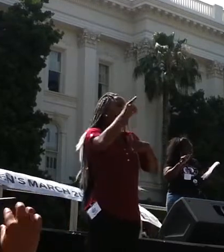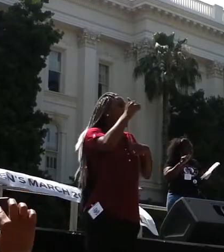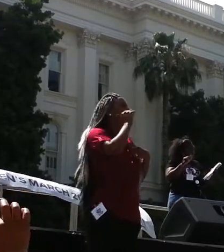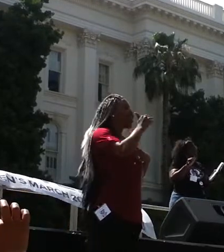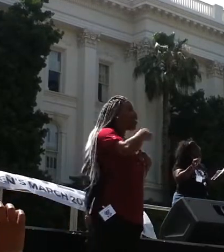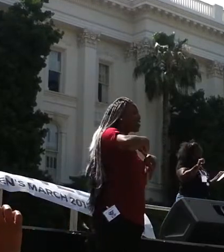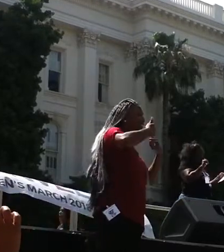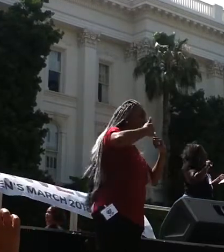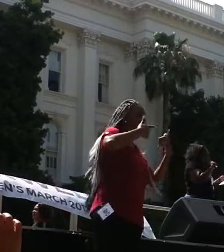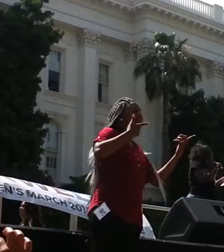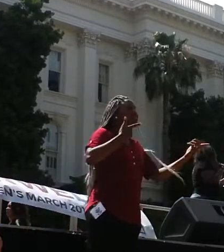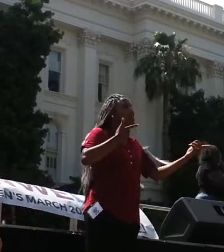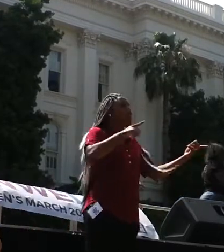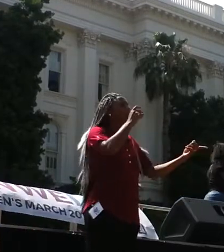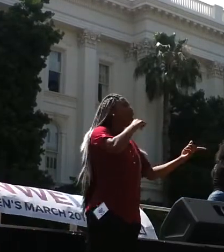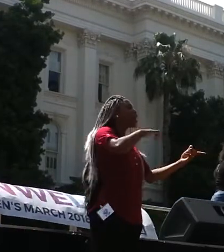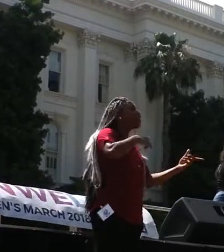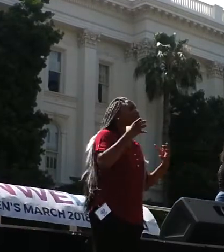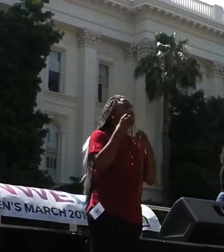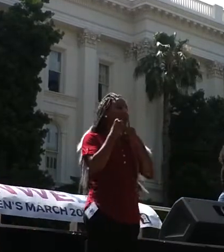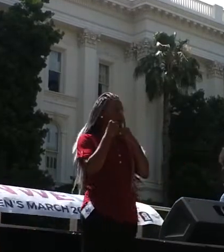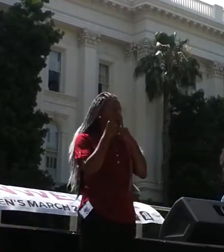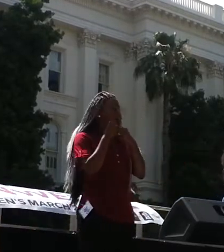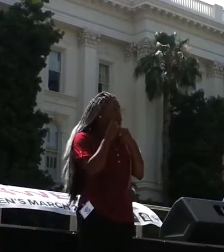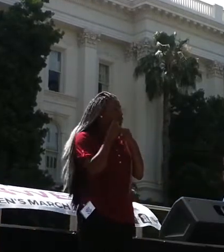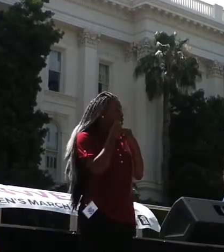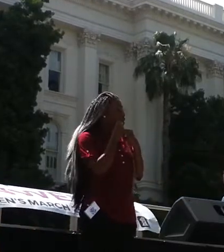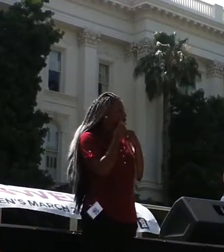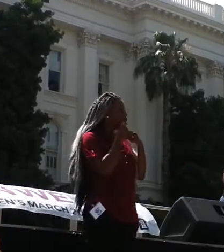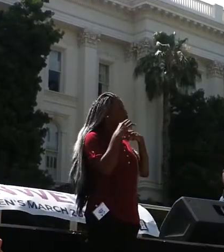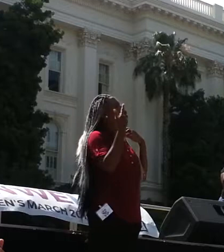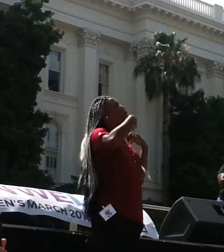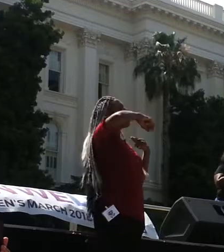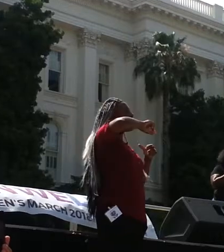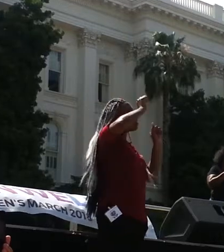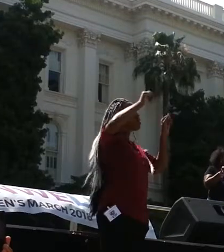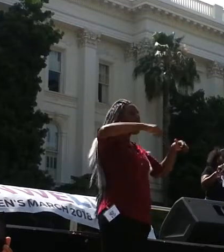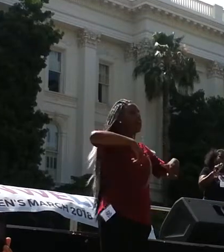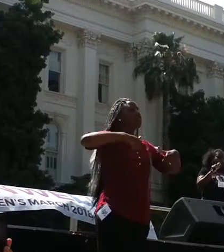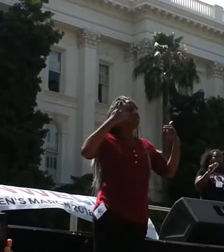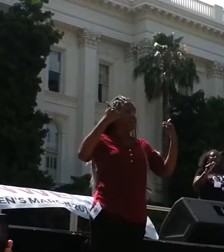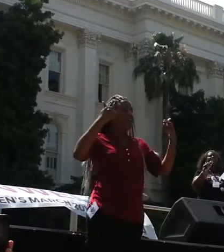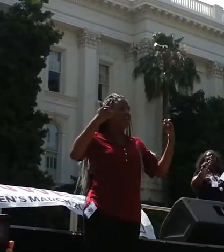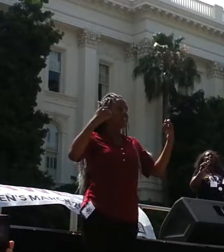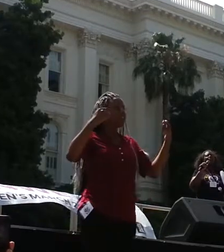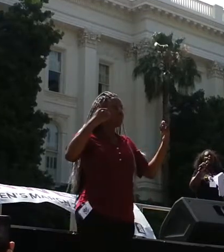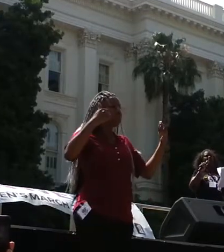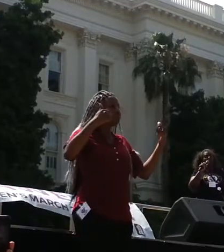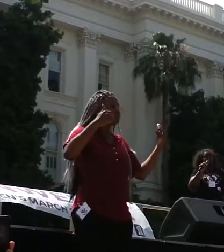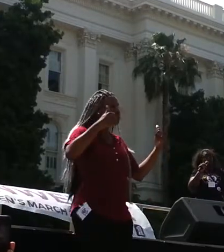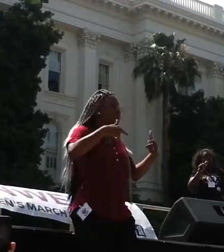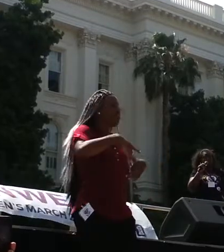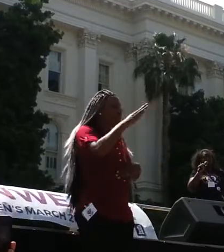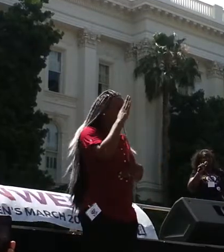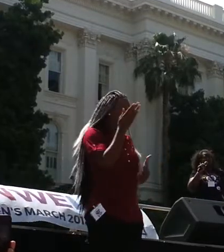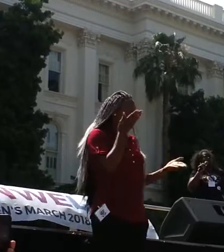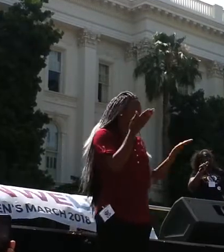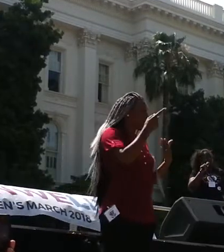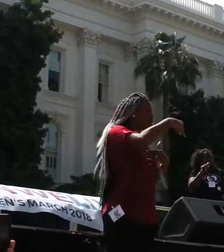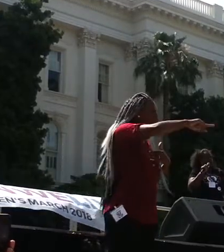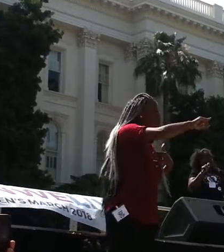Girl's Lives! Black Girl's Girl's Lives! We can live. I humbly serve you,